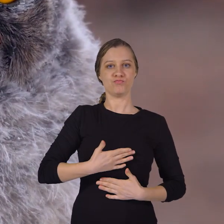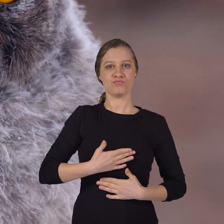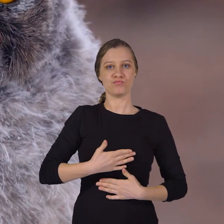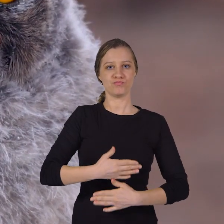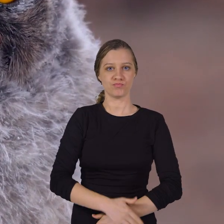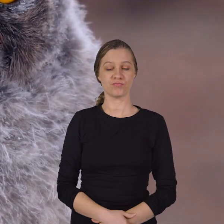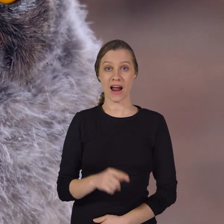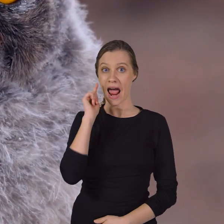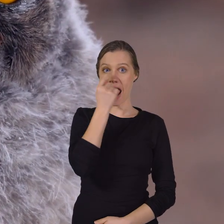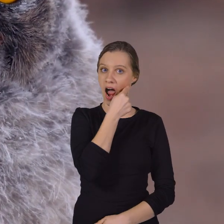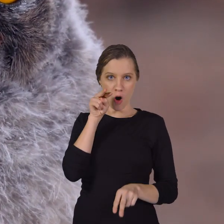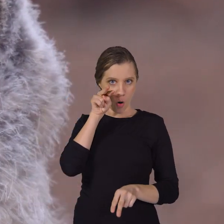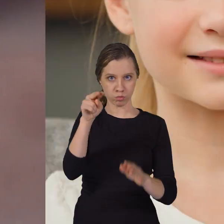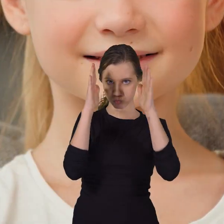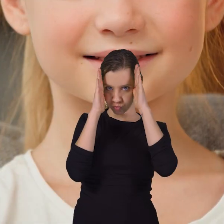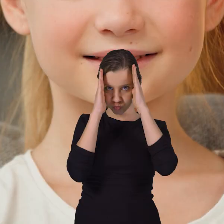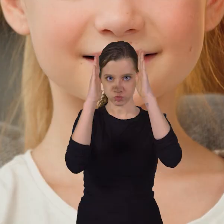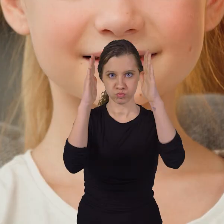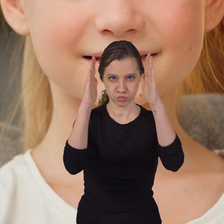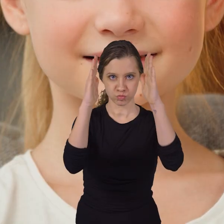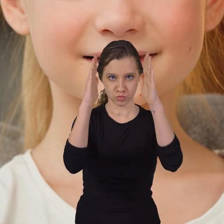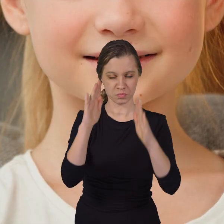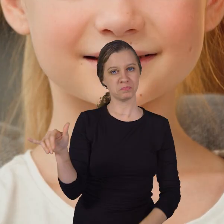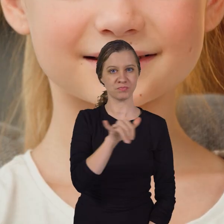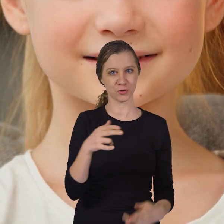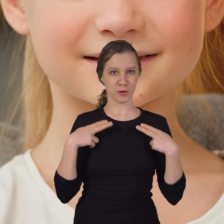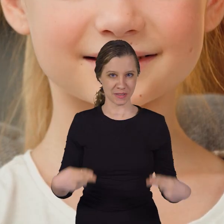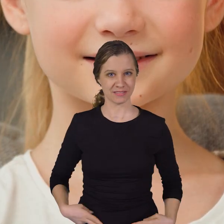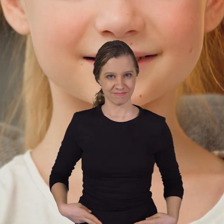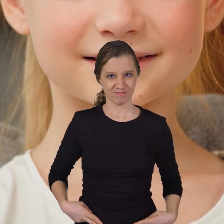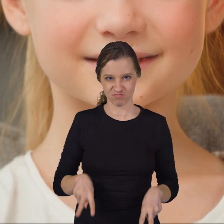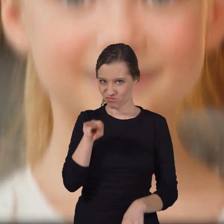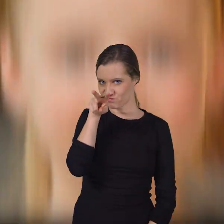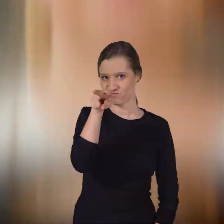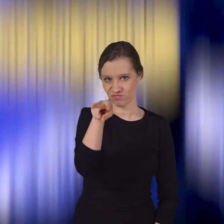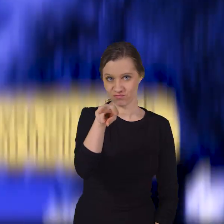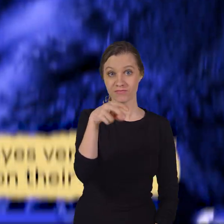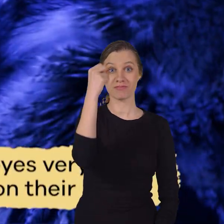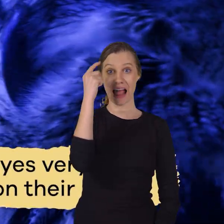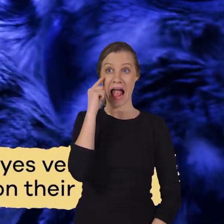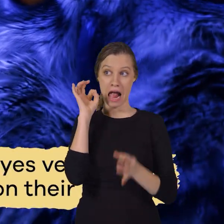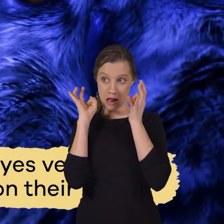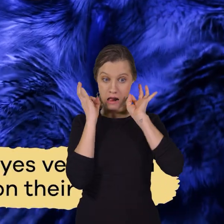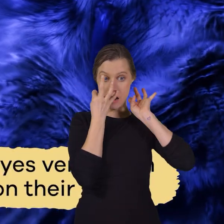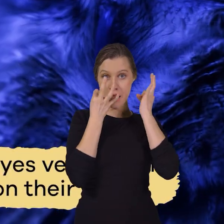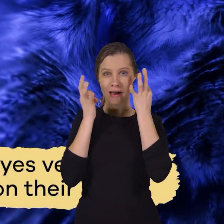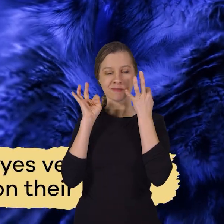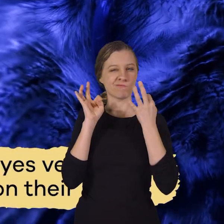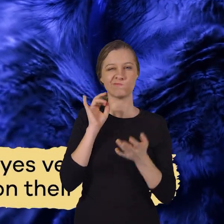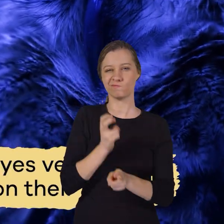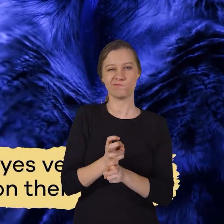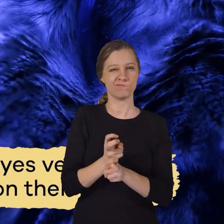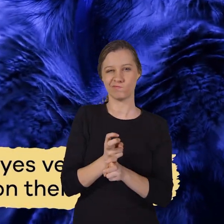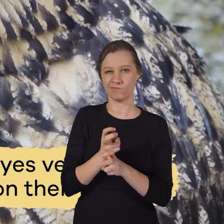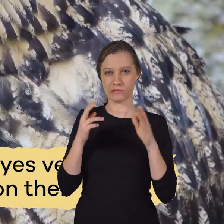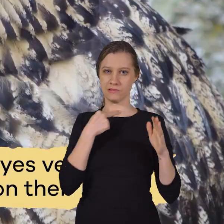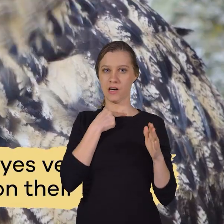posture with their eyes facing forward, just like humans. They cannot move their eyes very much